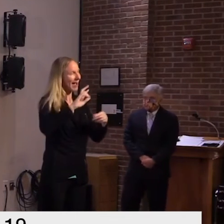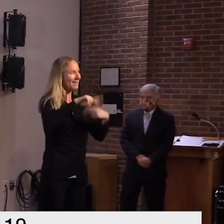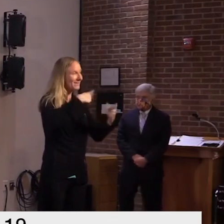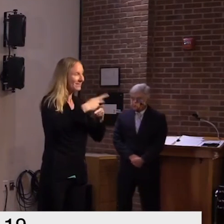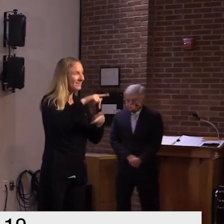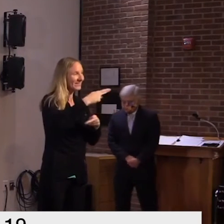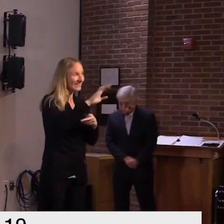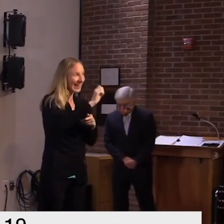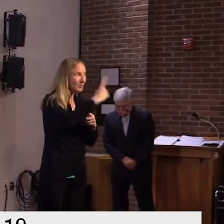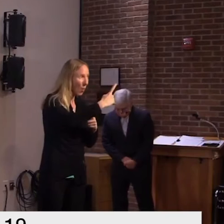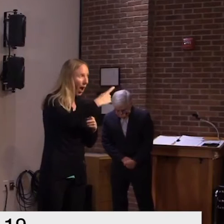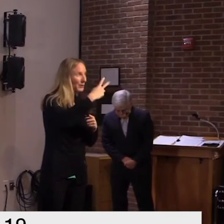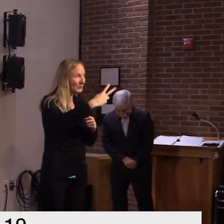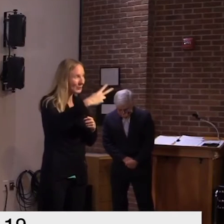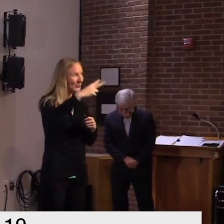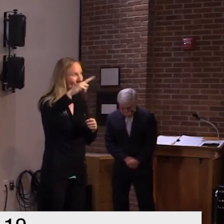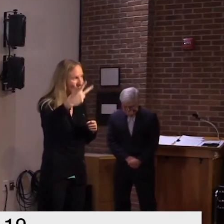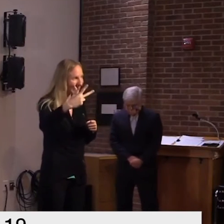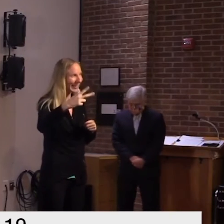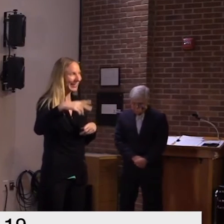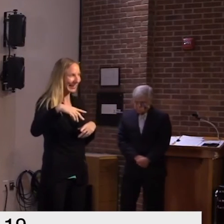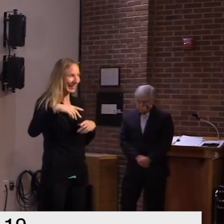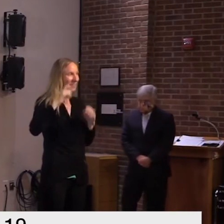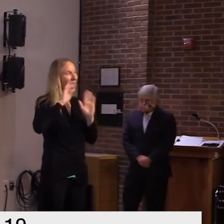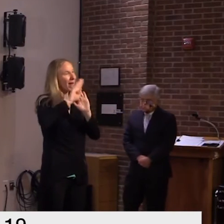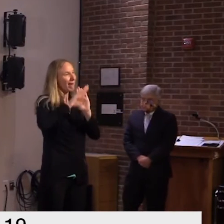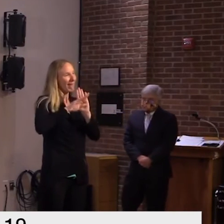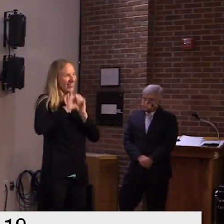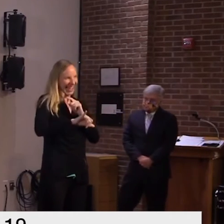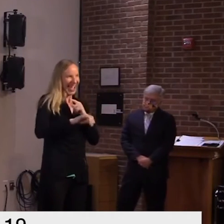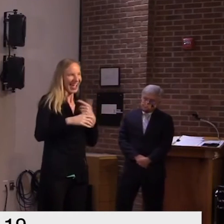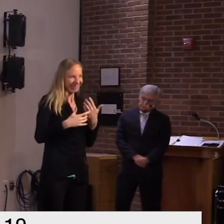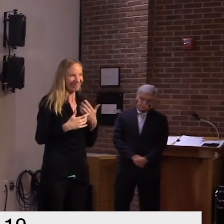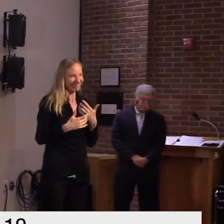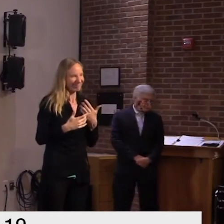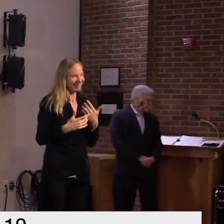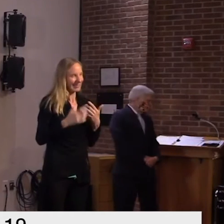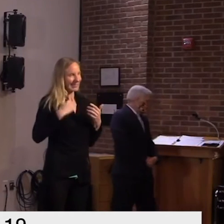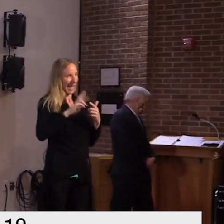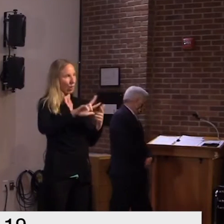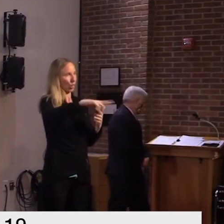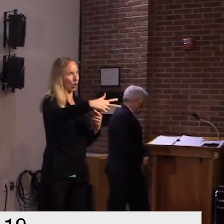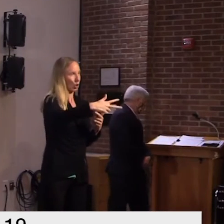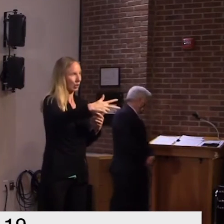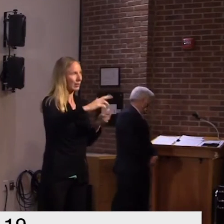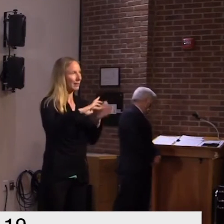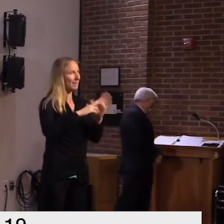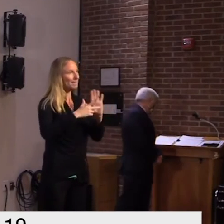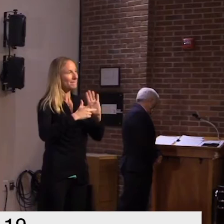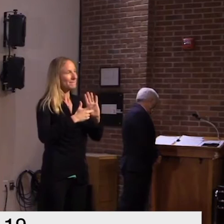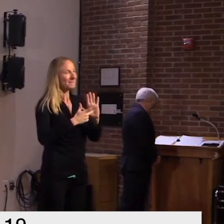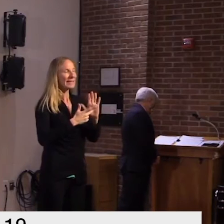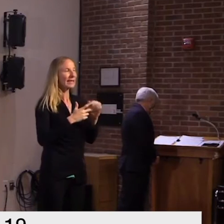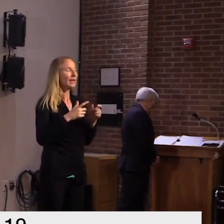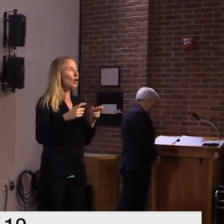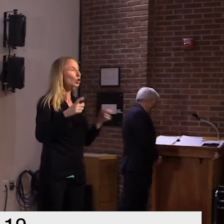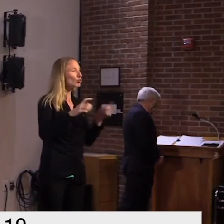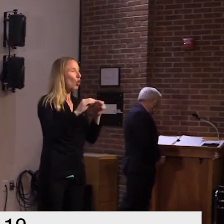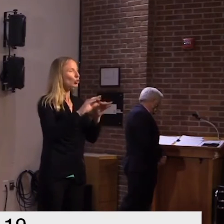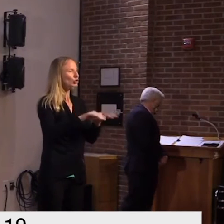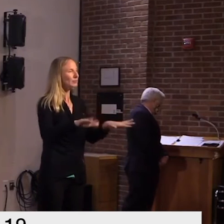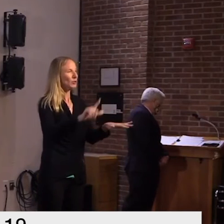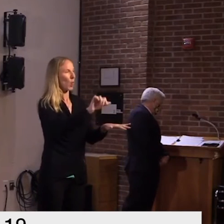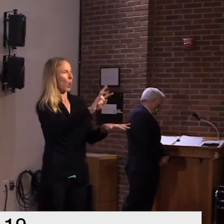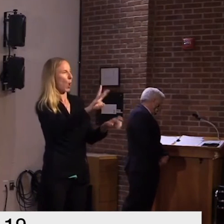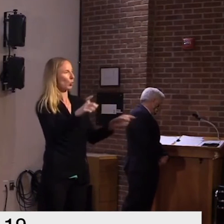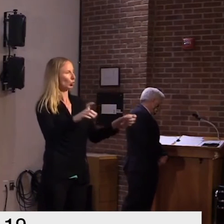one phase two phase three and we're entering phase three here in vermont which is low controlled transmission it's